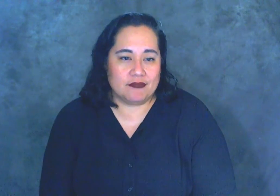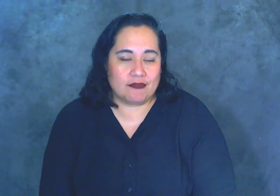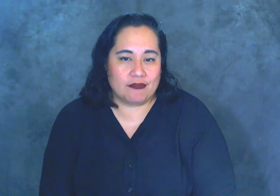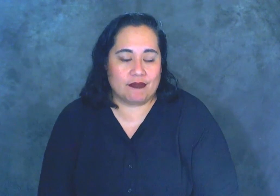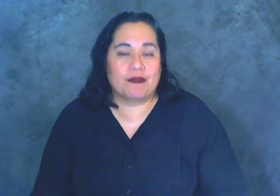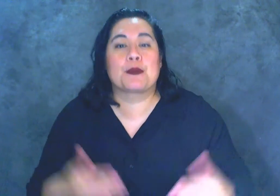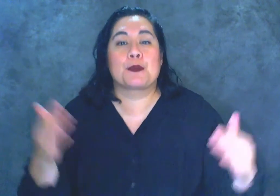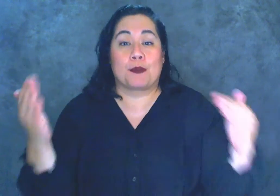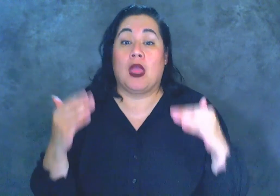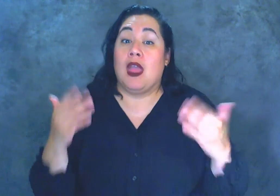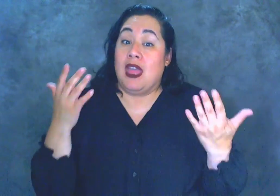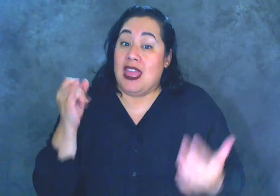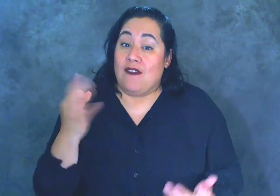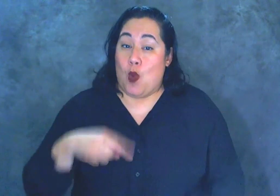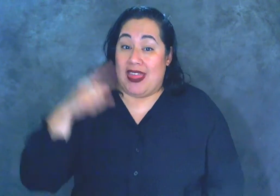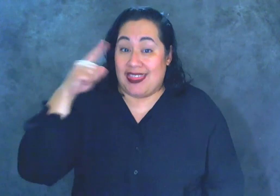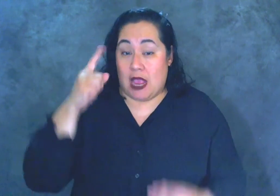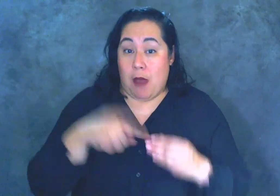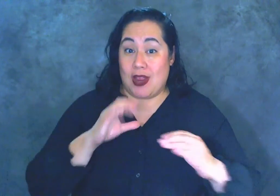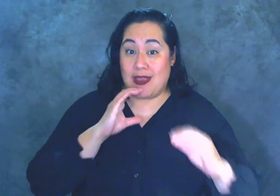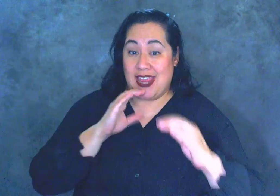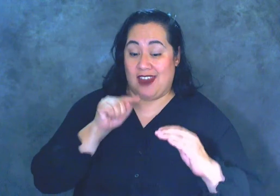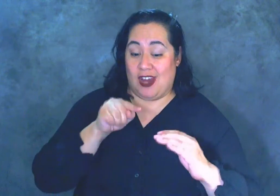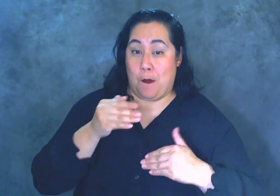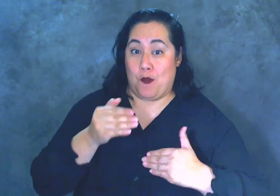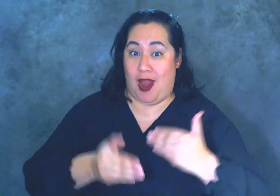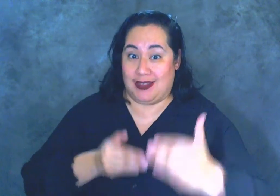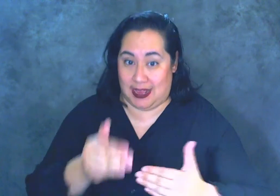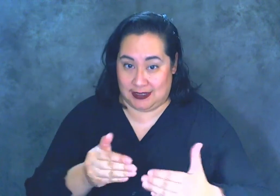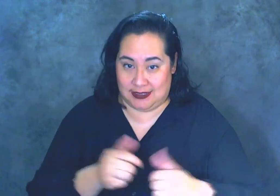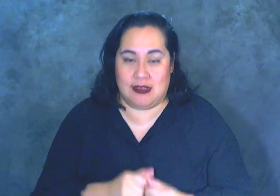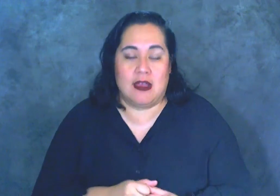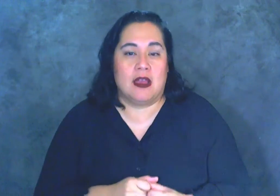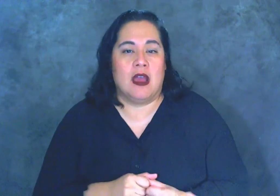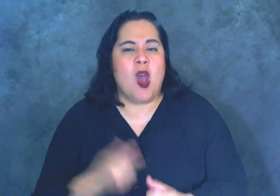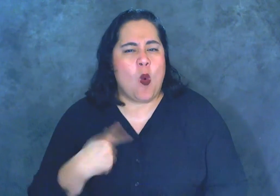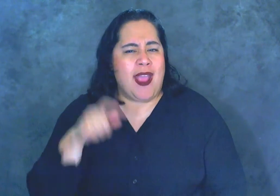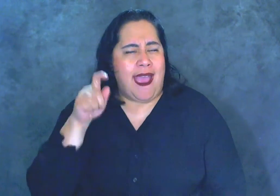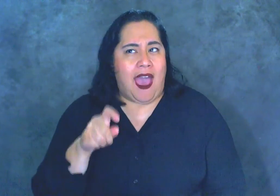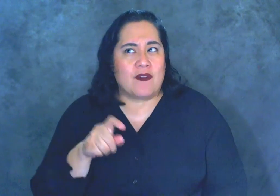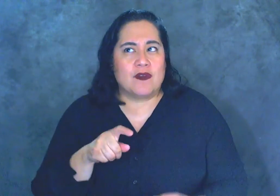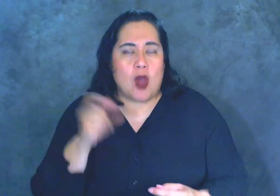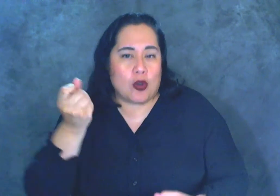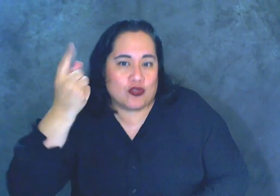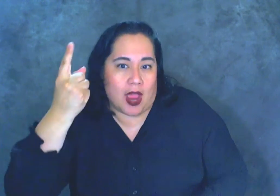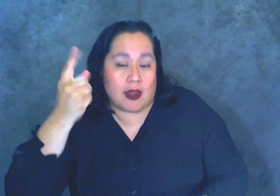So if we think about the communication process, we have to understand that communication